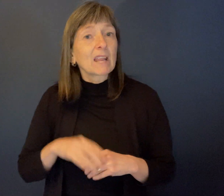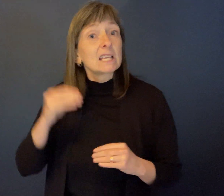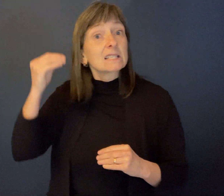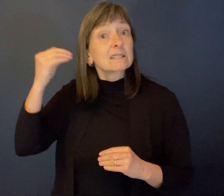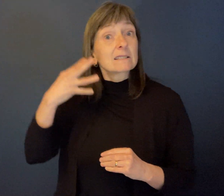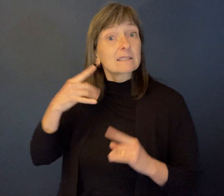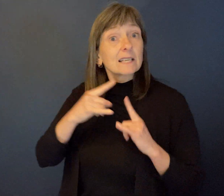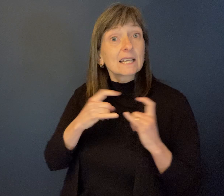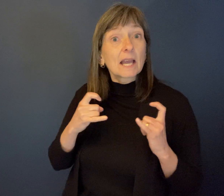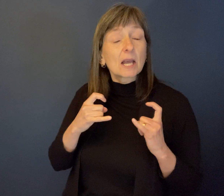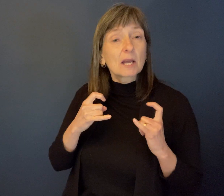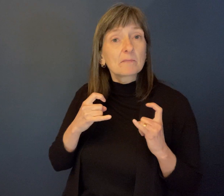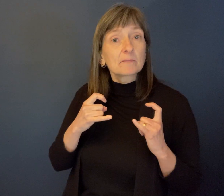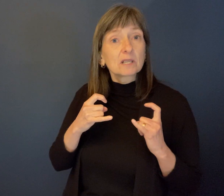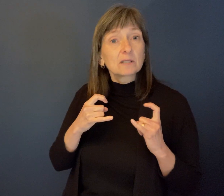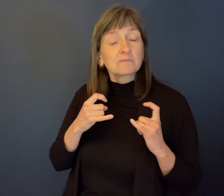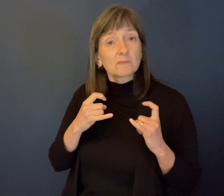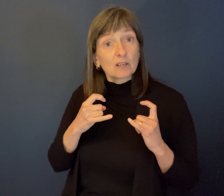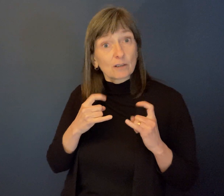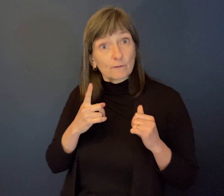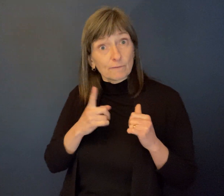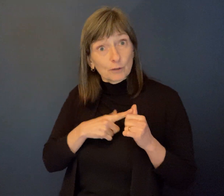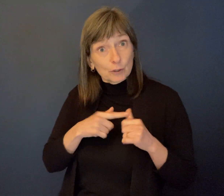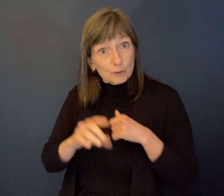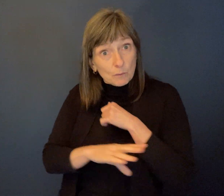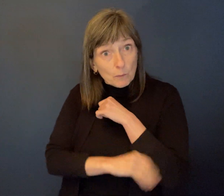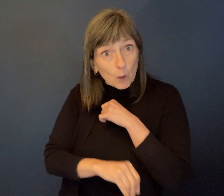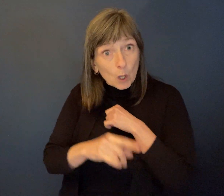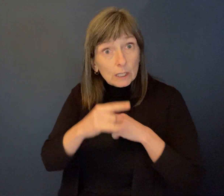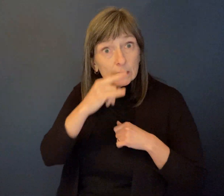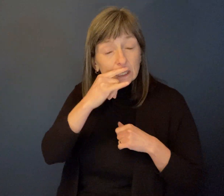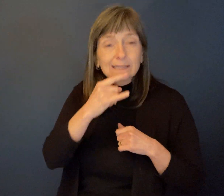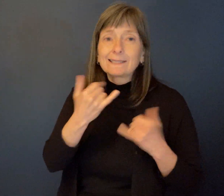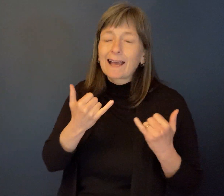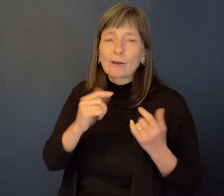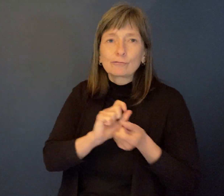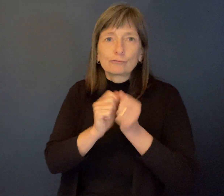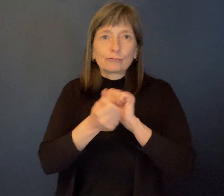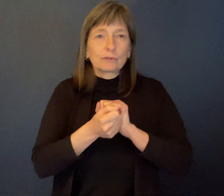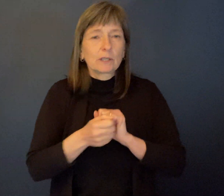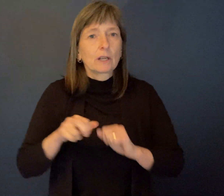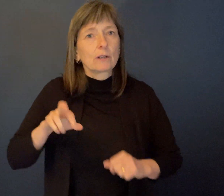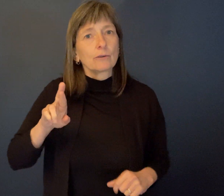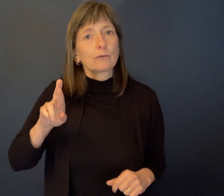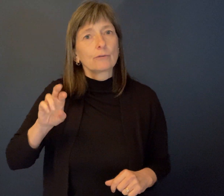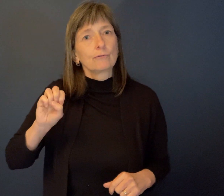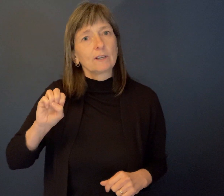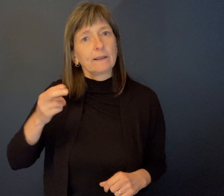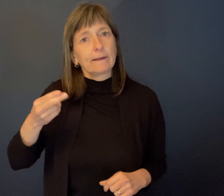providing support to disadvantaged children to becoming a place of rehab for children who